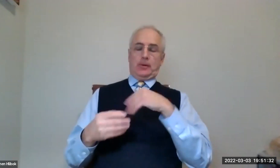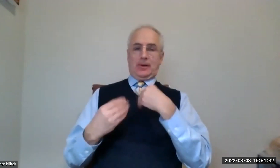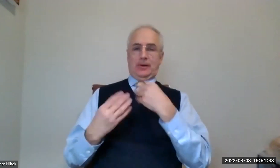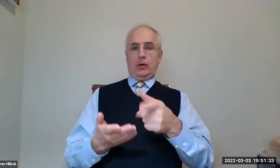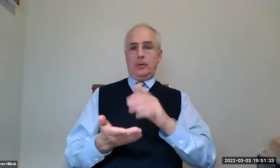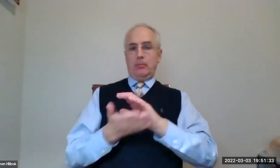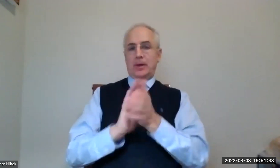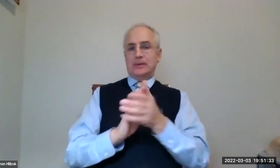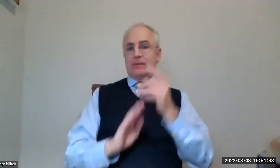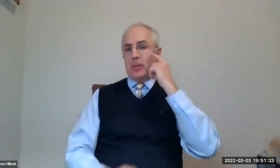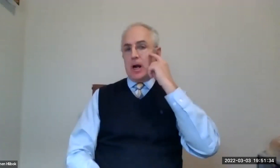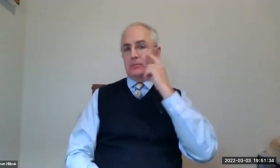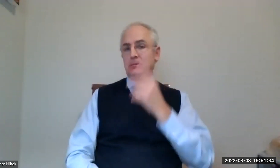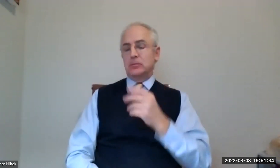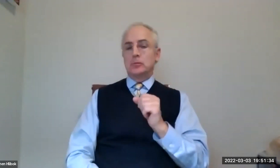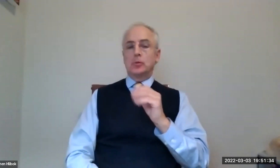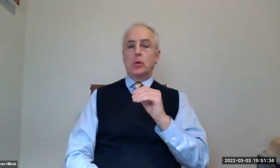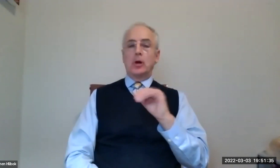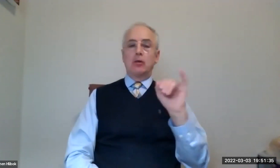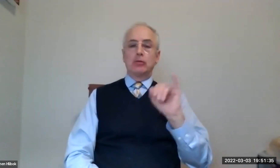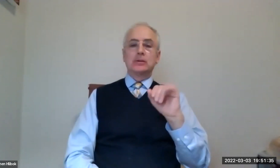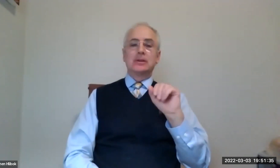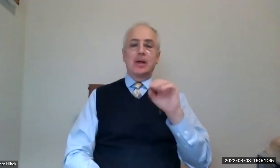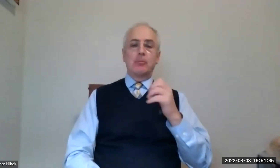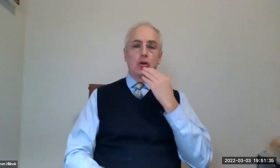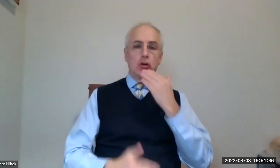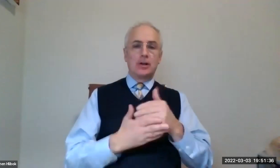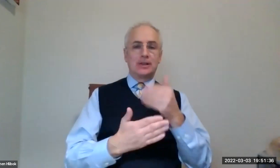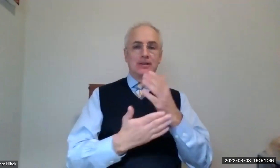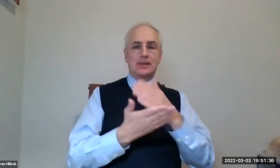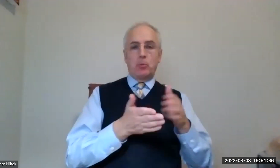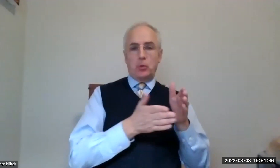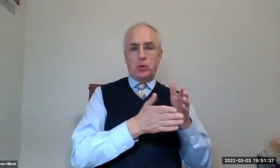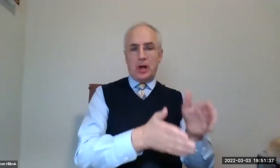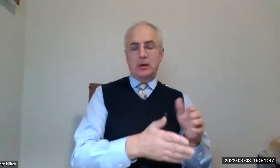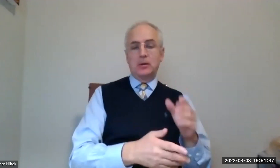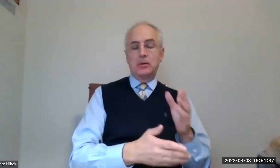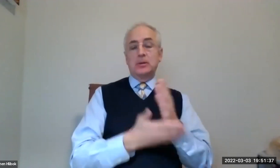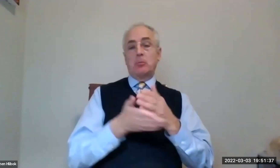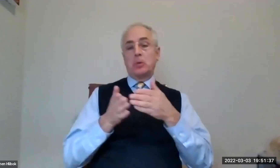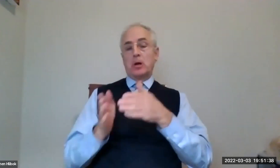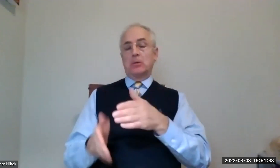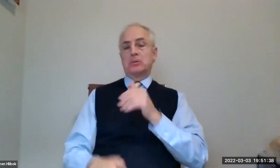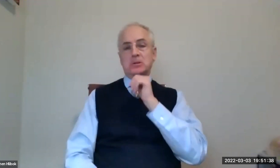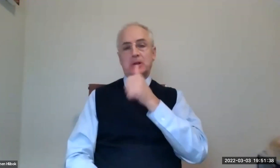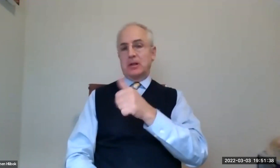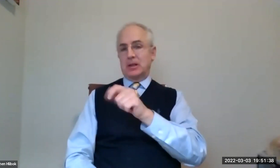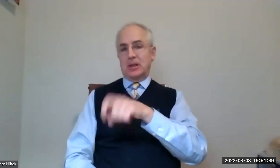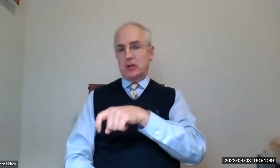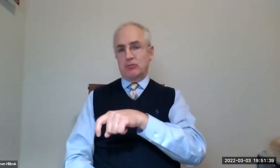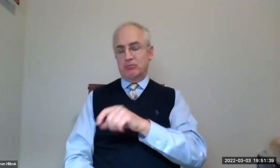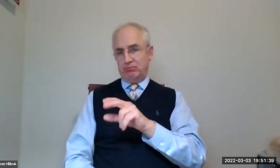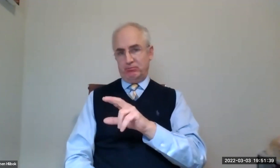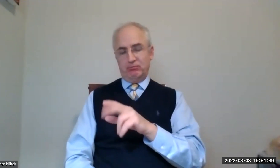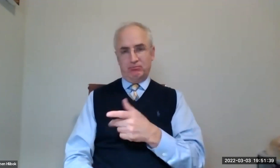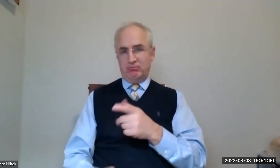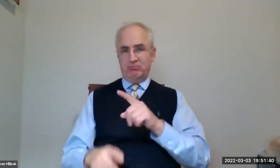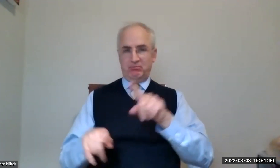And that's called a term. To give you peace of mind so that you have continued coverage. And in some